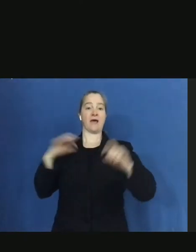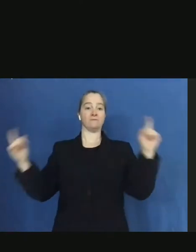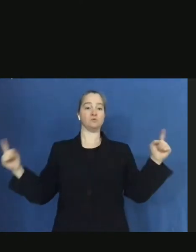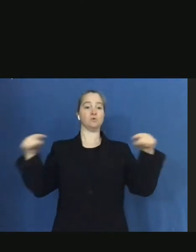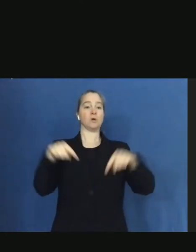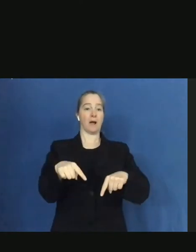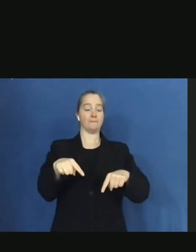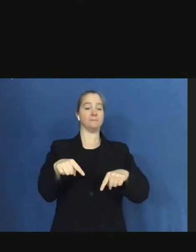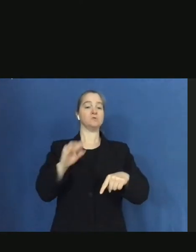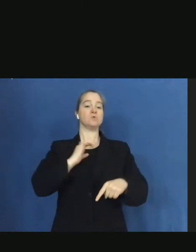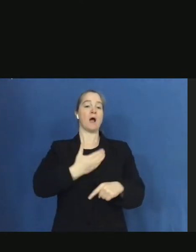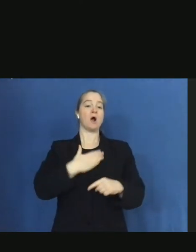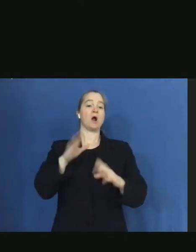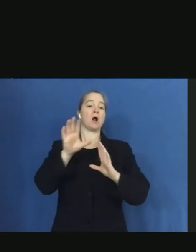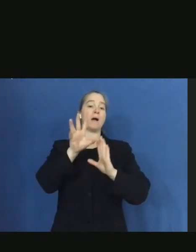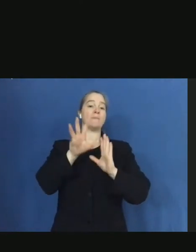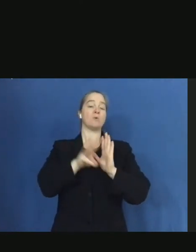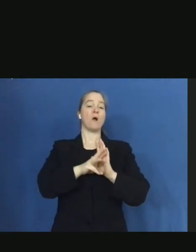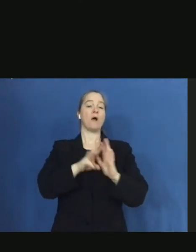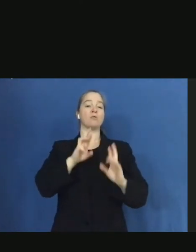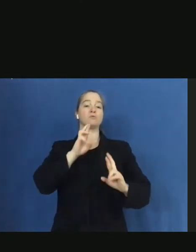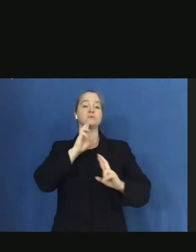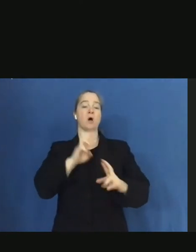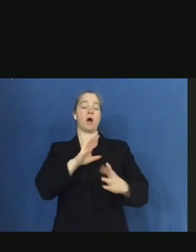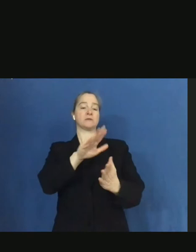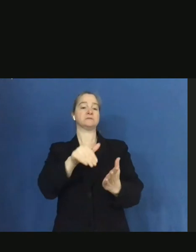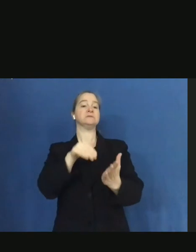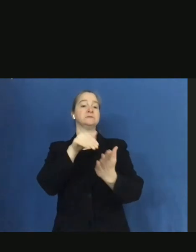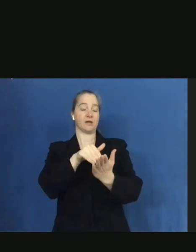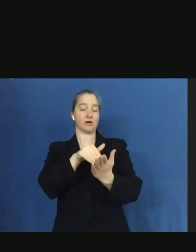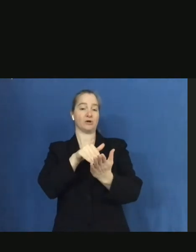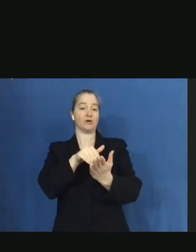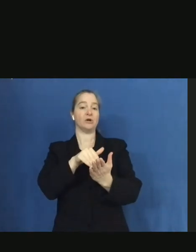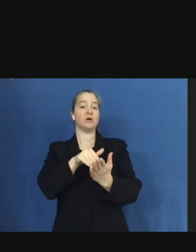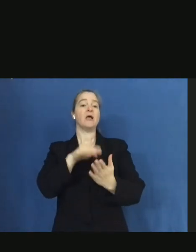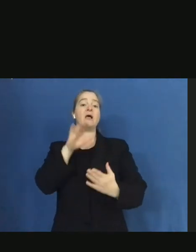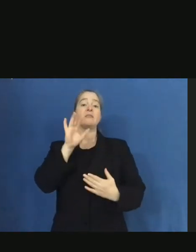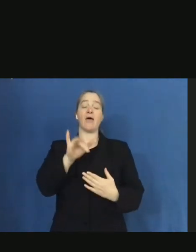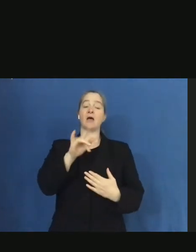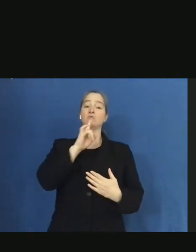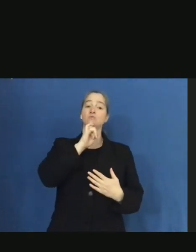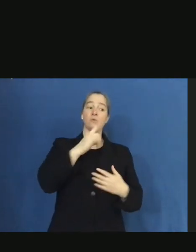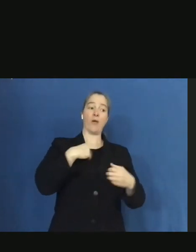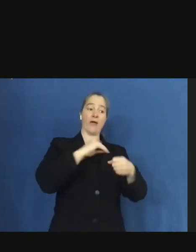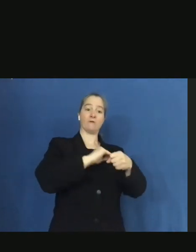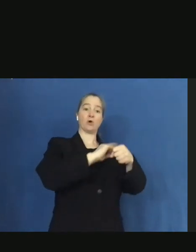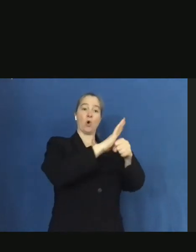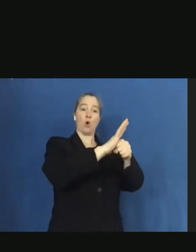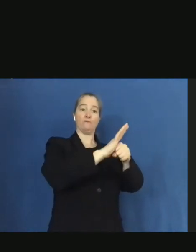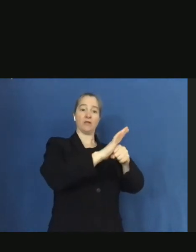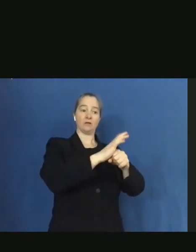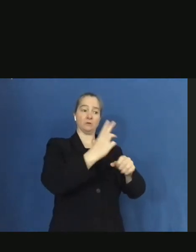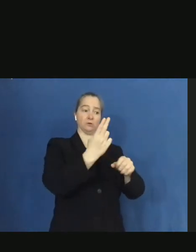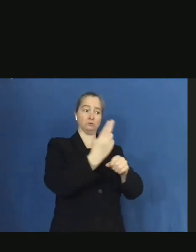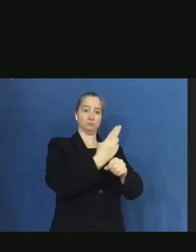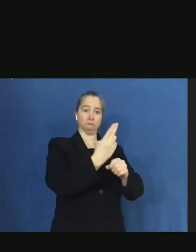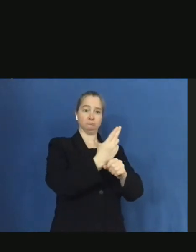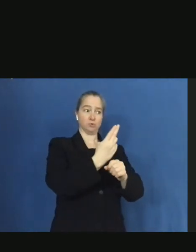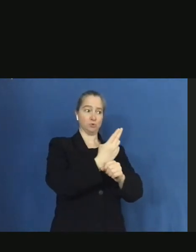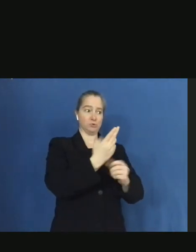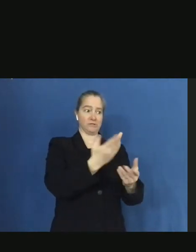-19 response since last March in anticipation of the impacts of the storm. Even before we upstaffed and officially